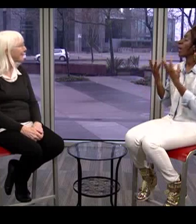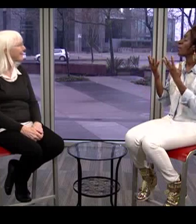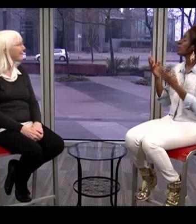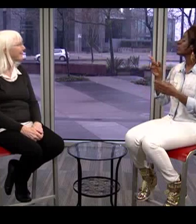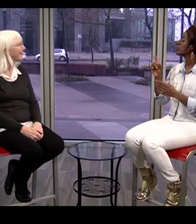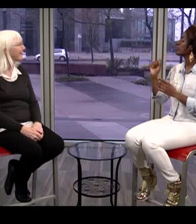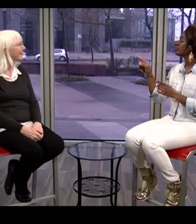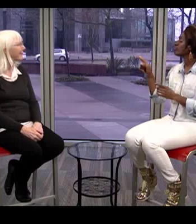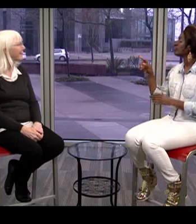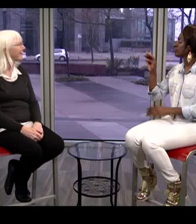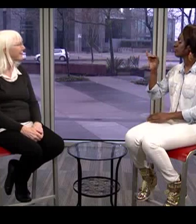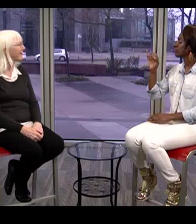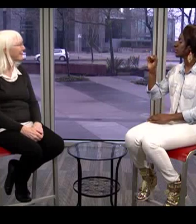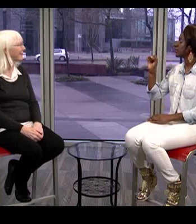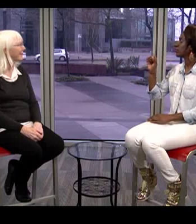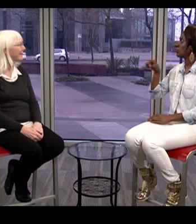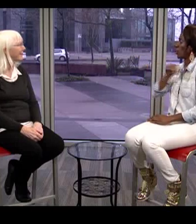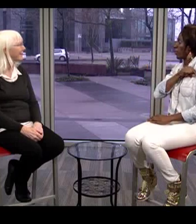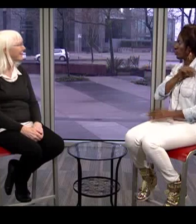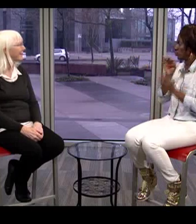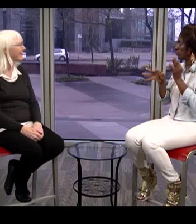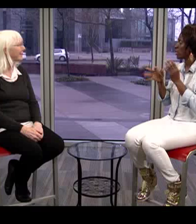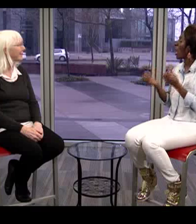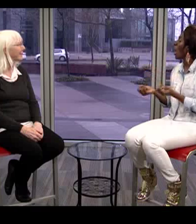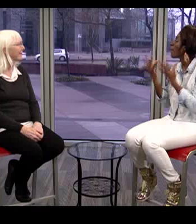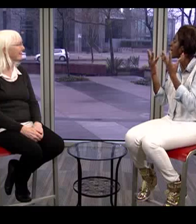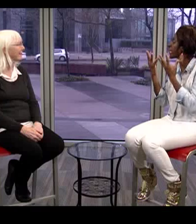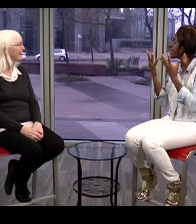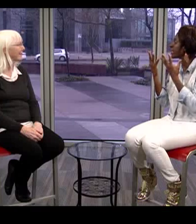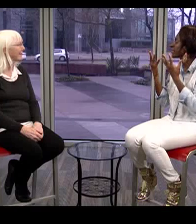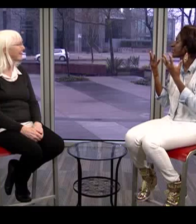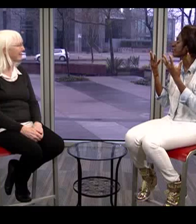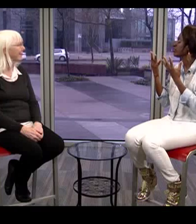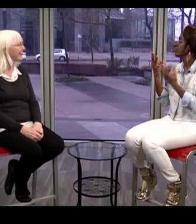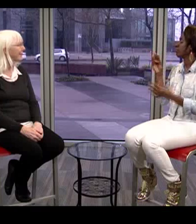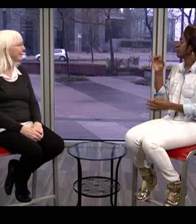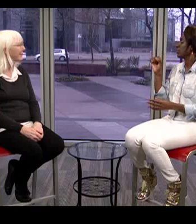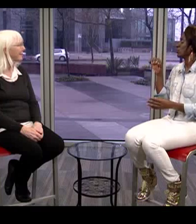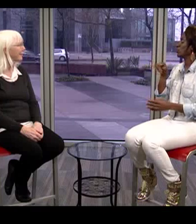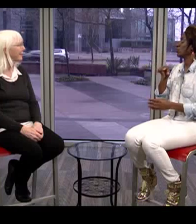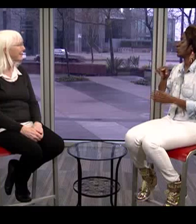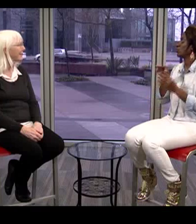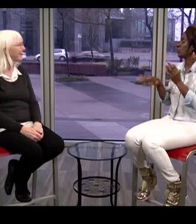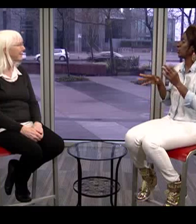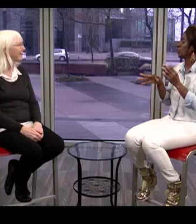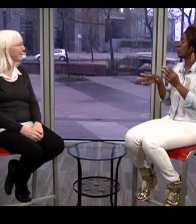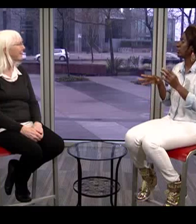Okay. So I wanted to ask how many qualified interpreters does medical interpreting services have?